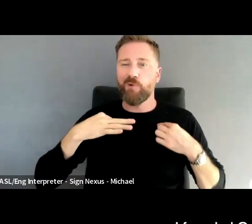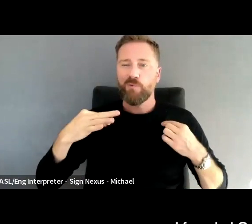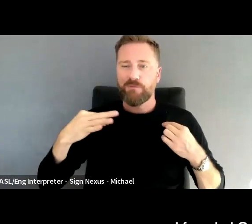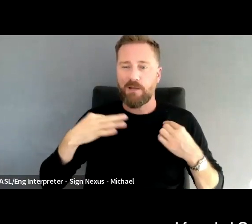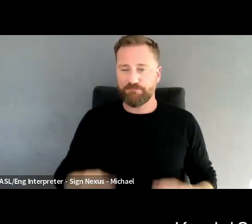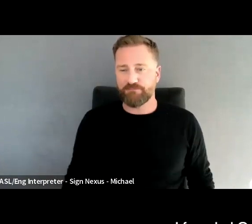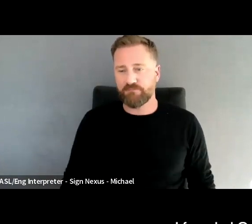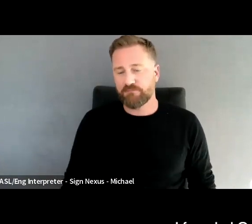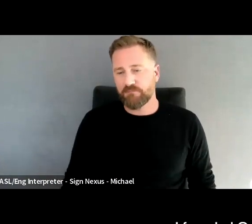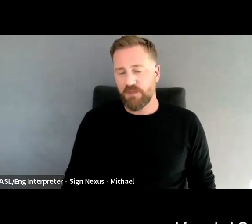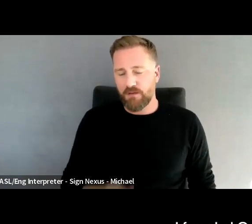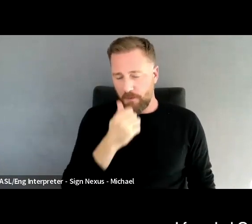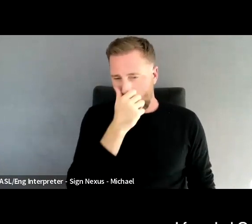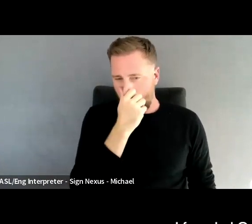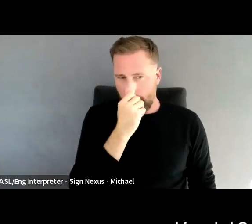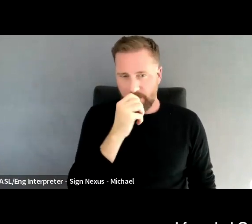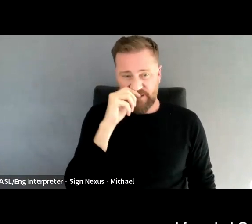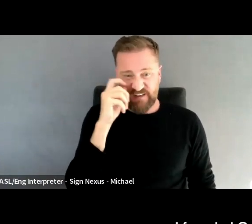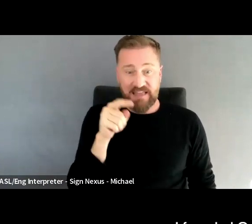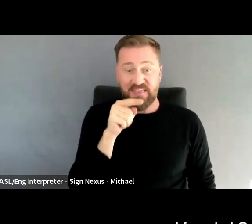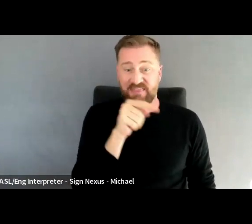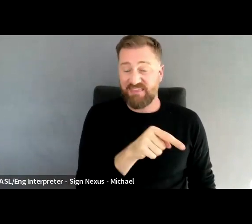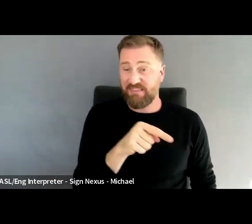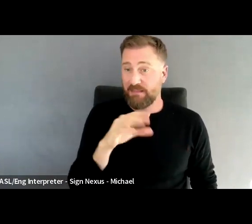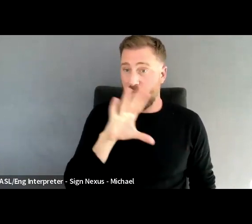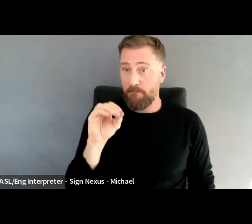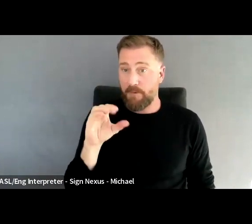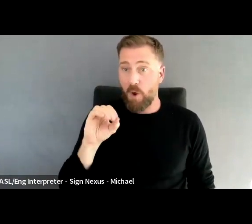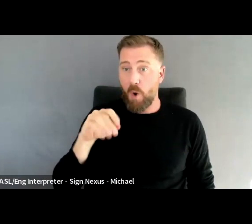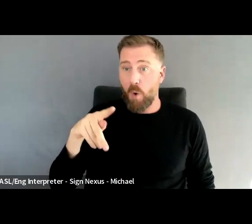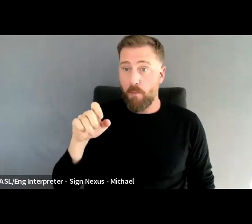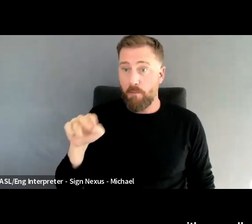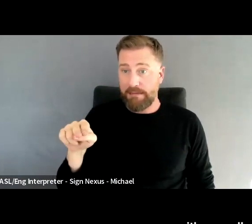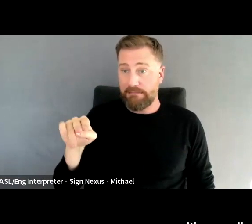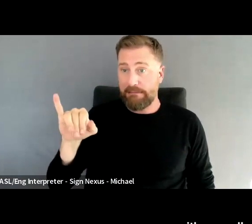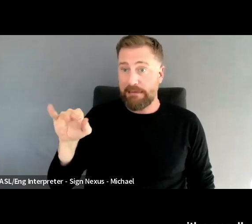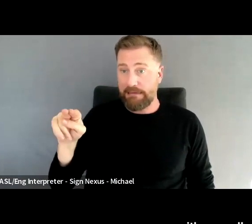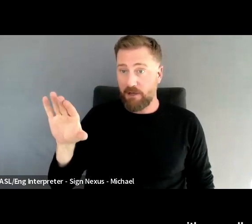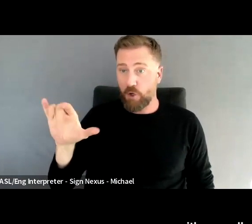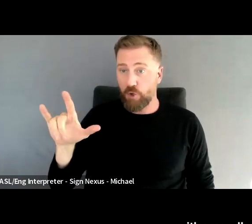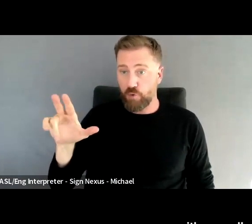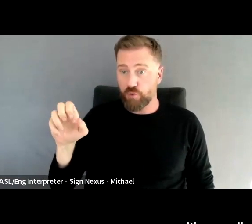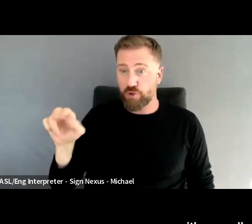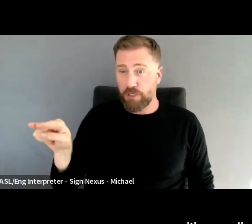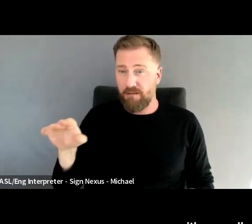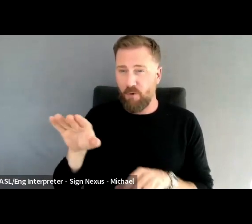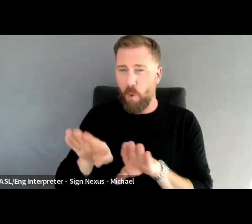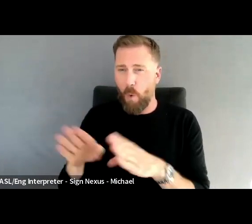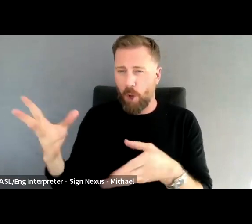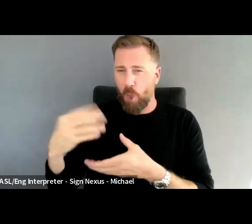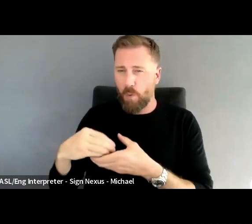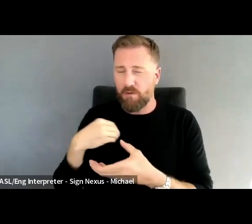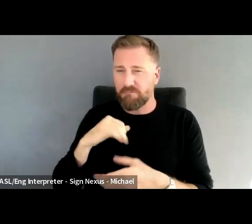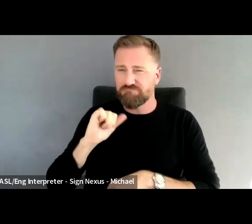I founded Open Inclusion in 2015 with a really singular perspective